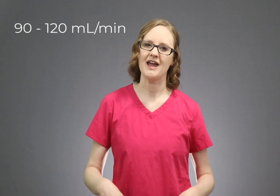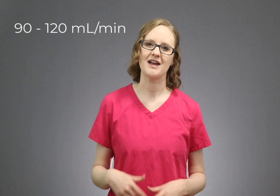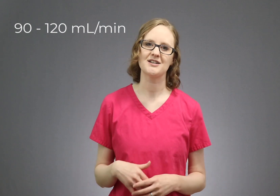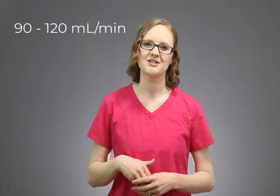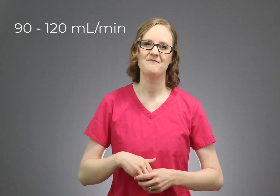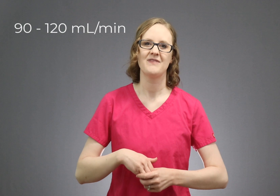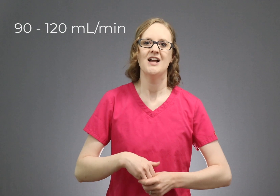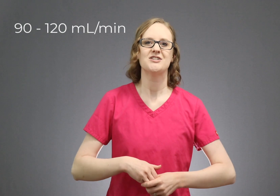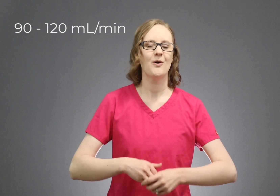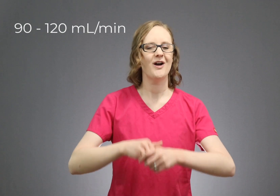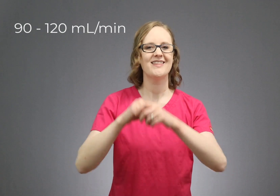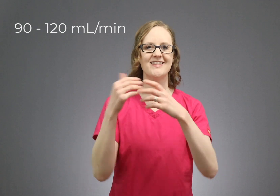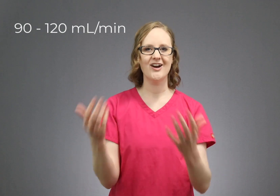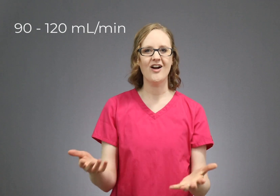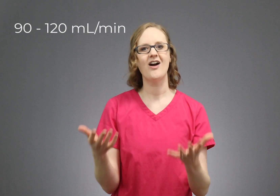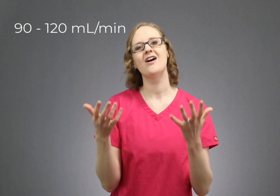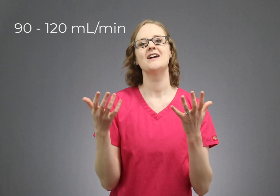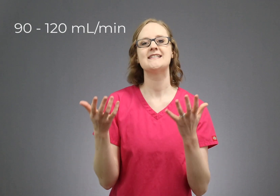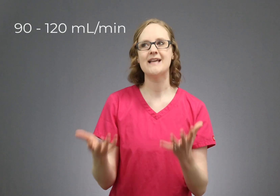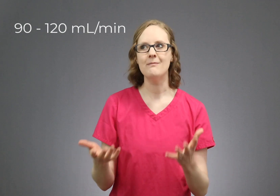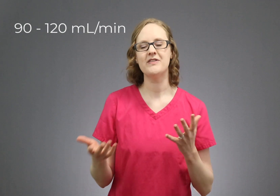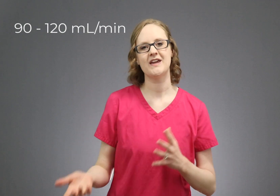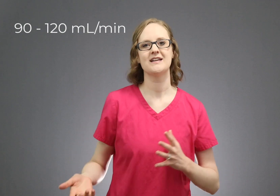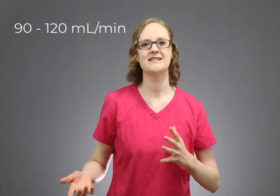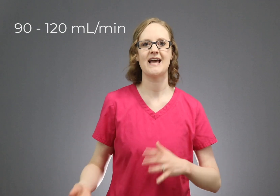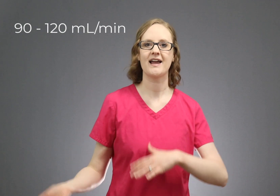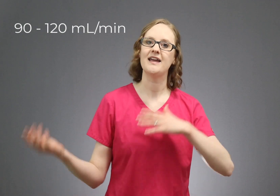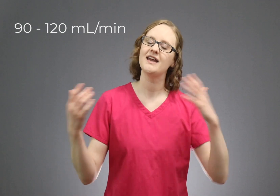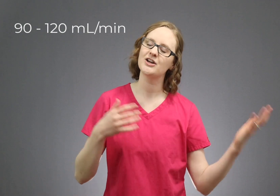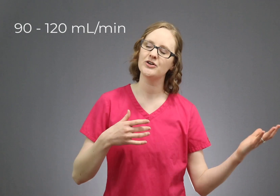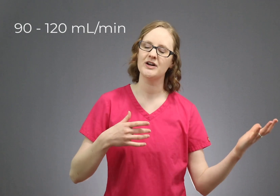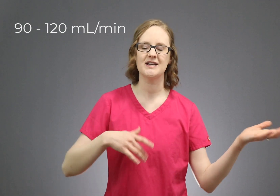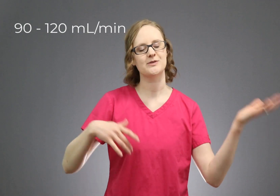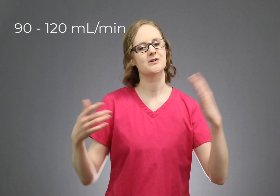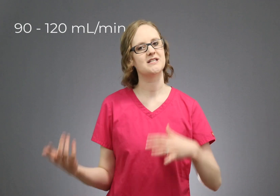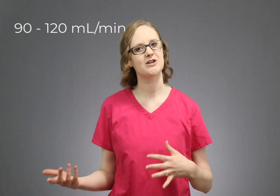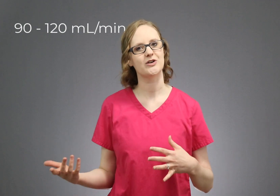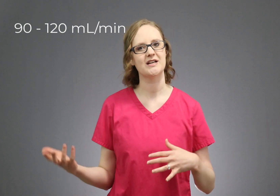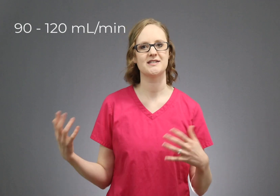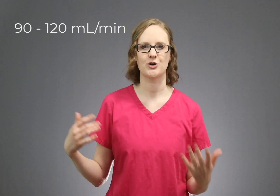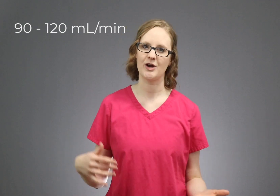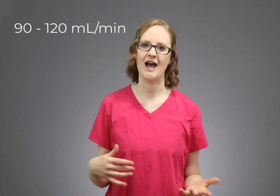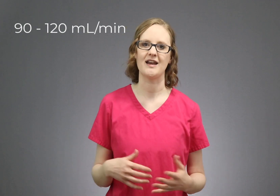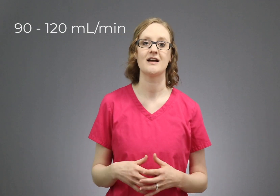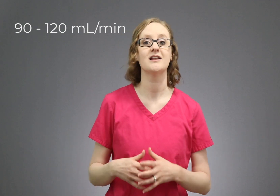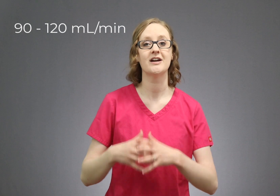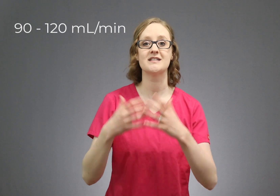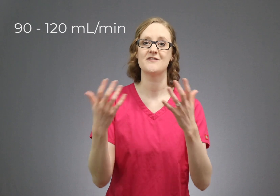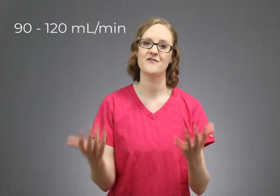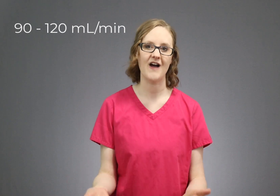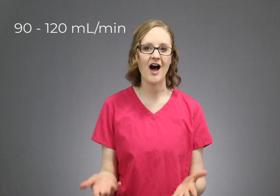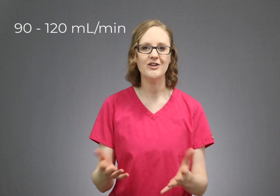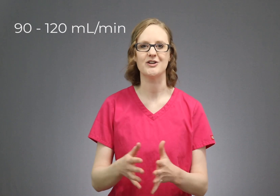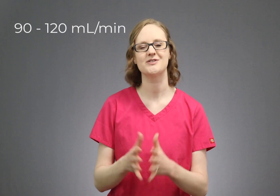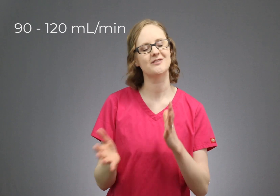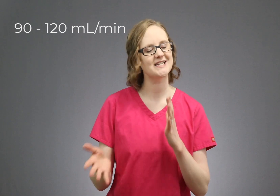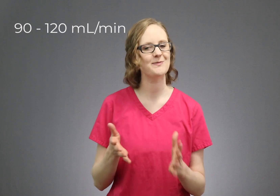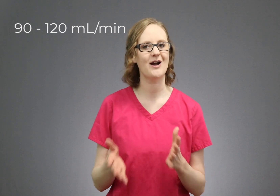age. So there are some things that can increase or decrease the creatinine clearance value, so let's walk